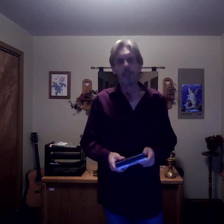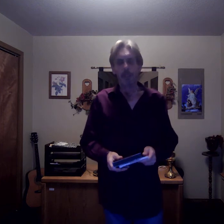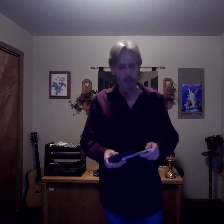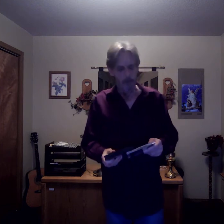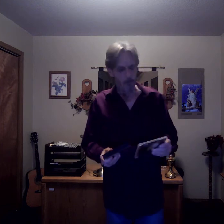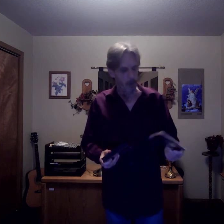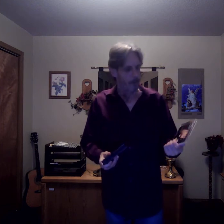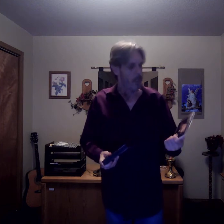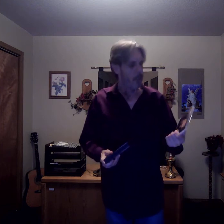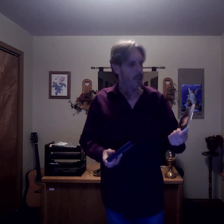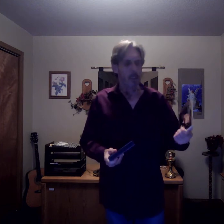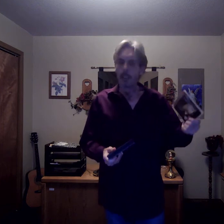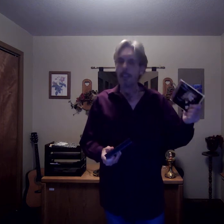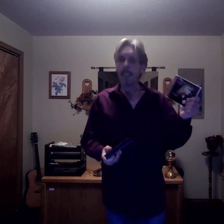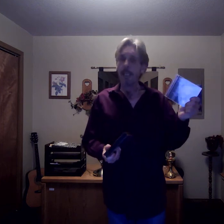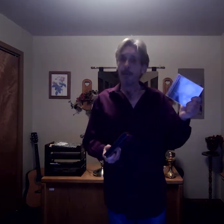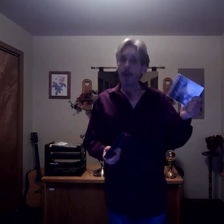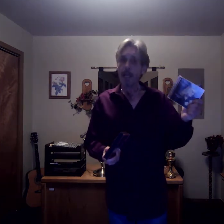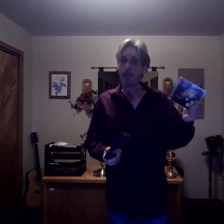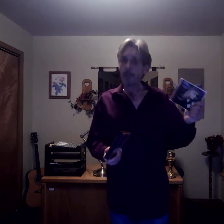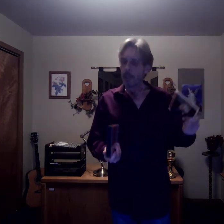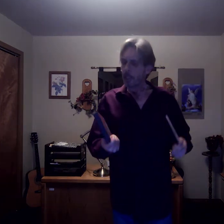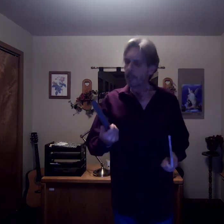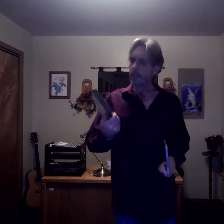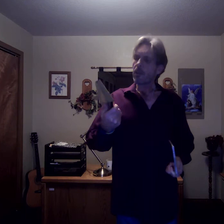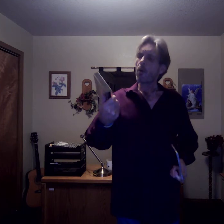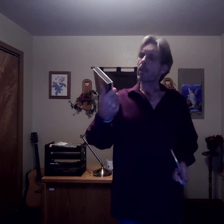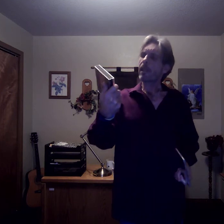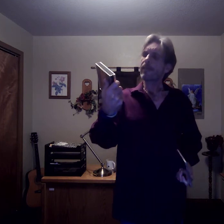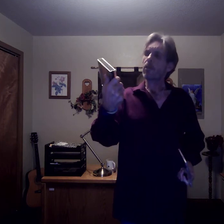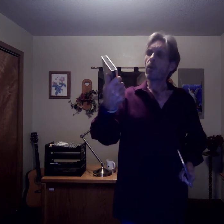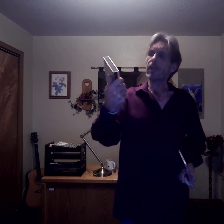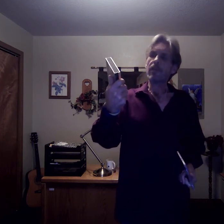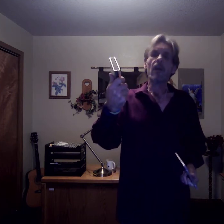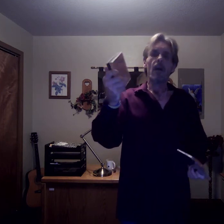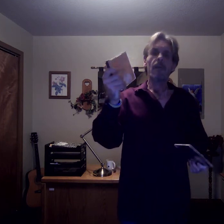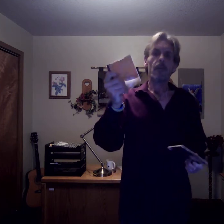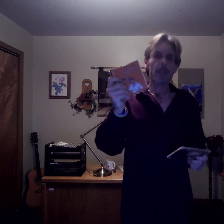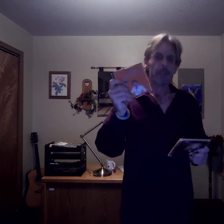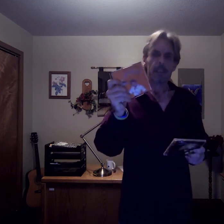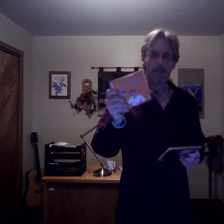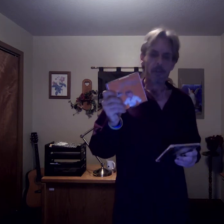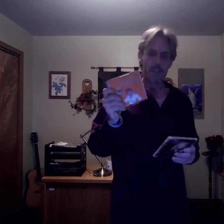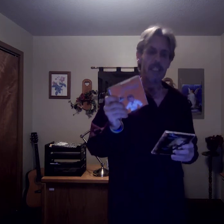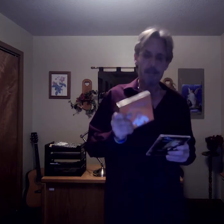from Leanne Rhyme to the Golden Classes of American Receiving.